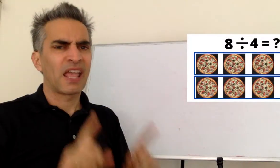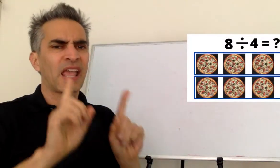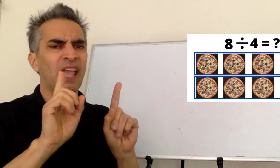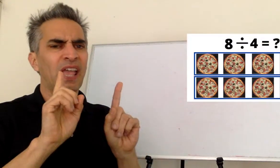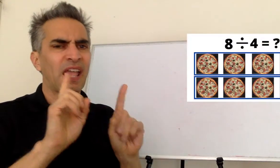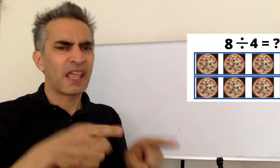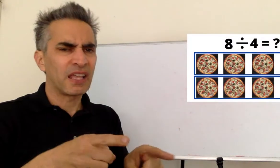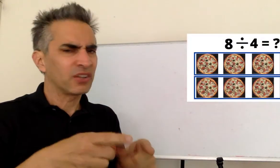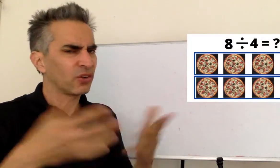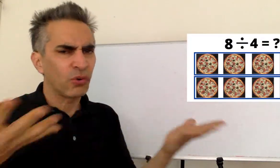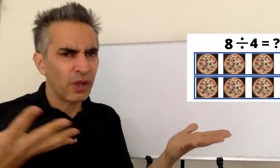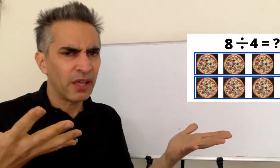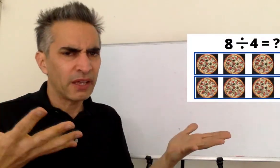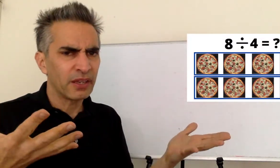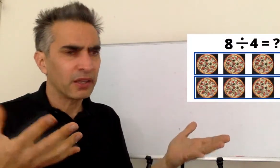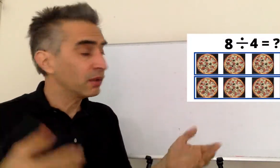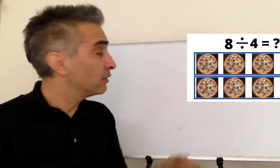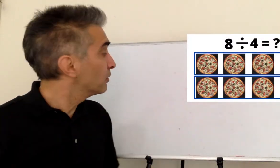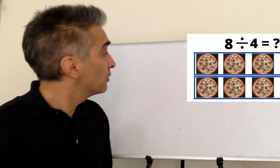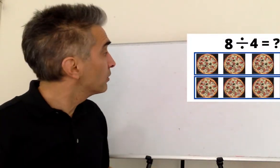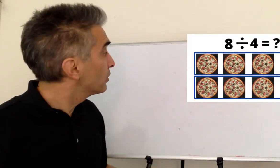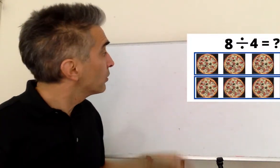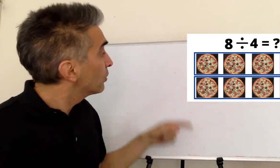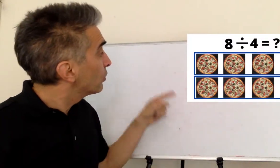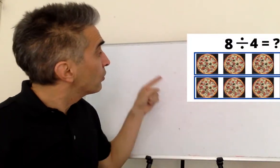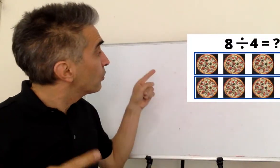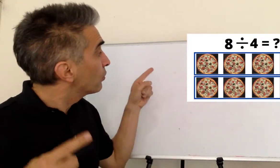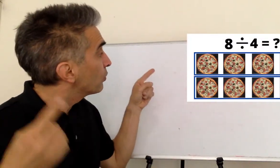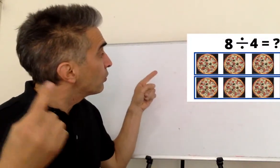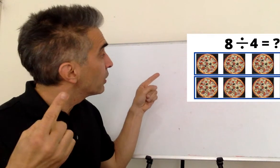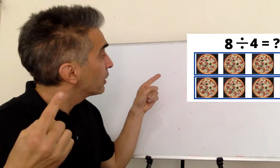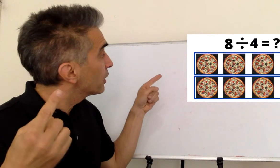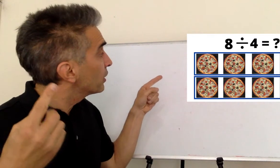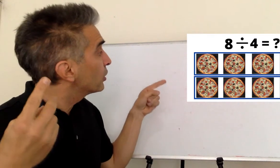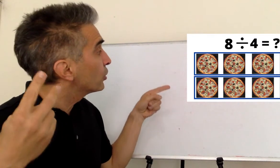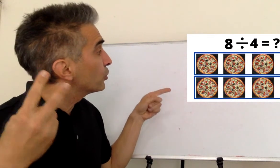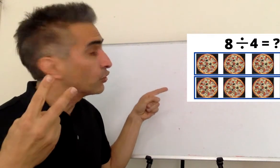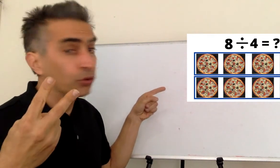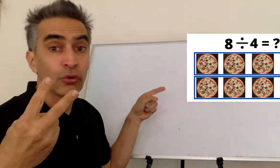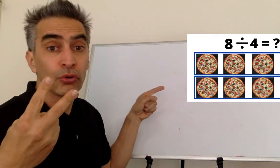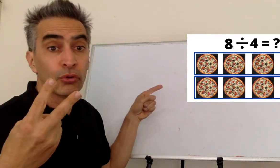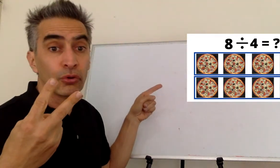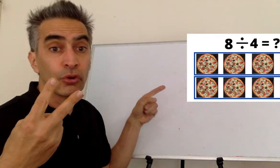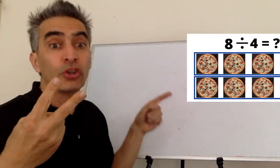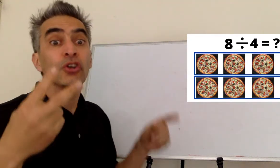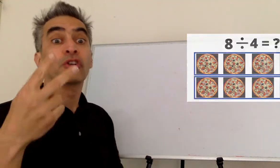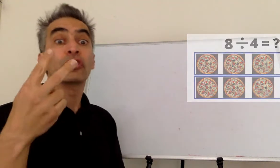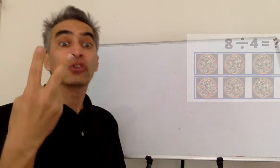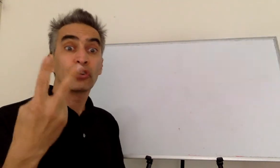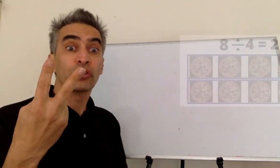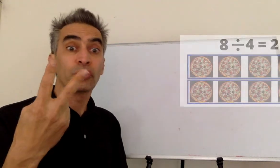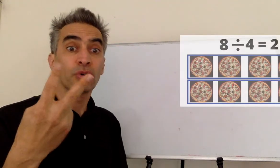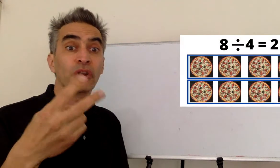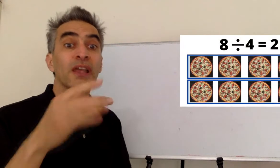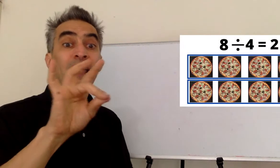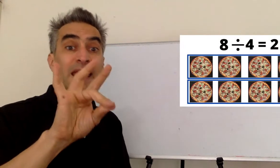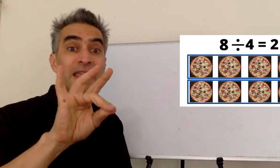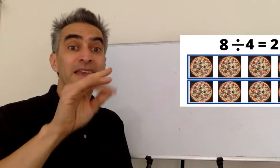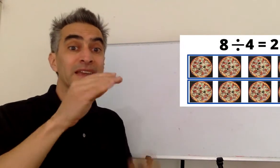The answer is one, two, two. Eight